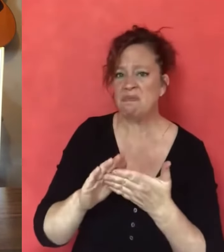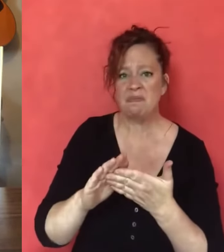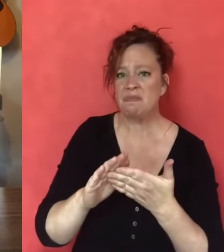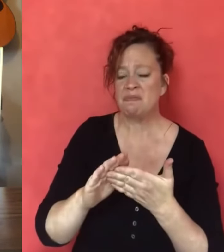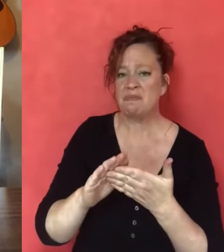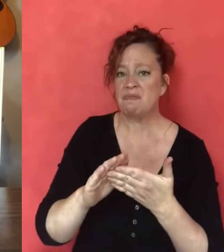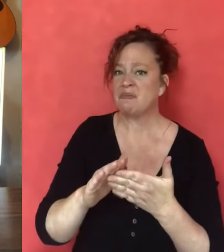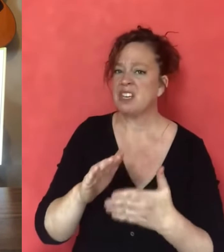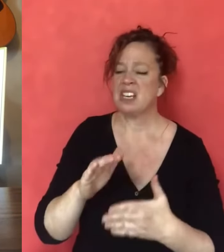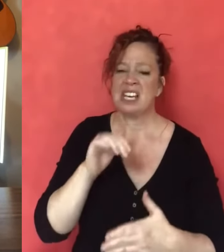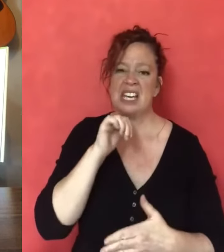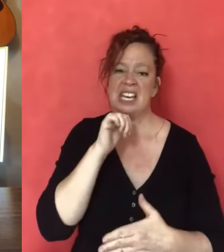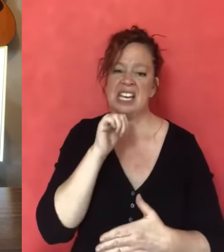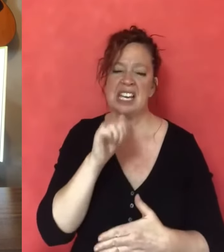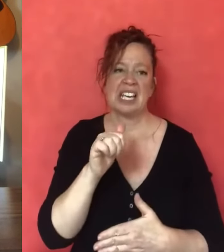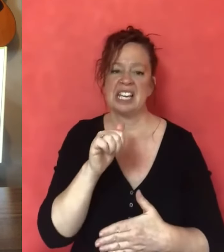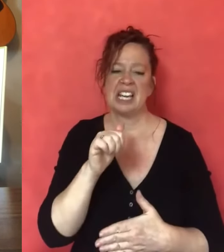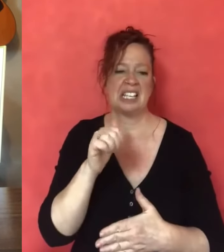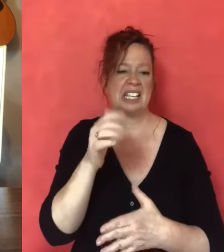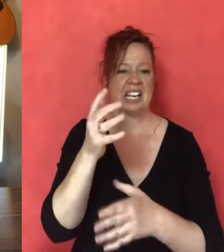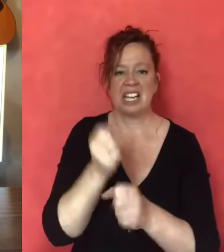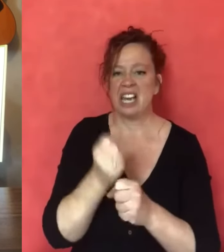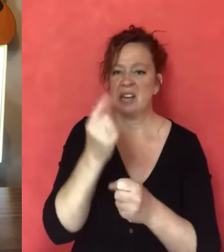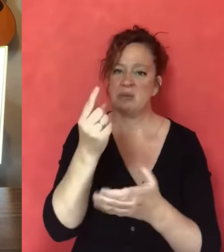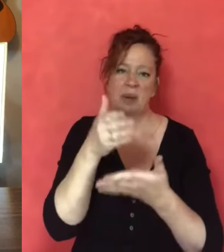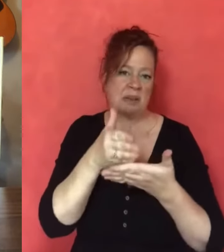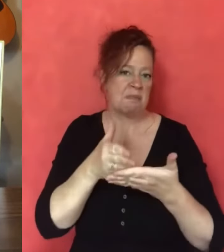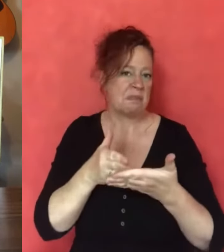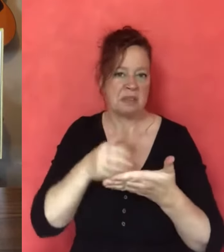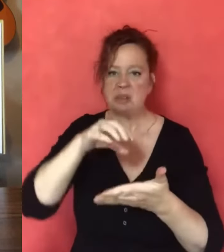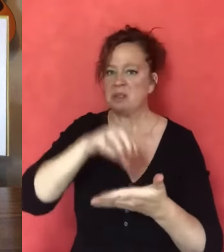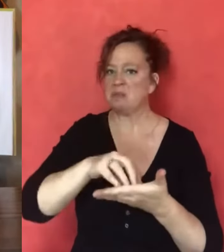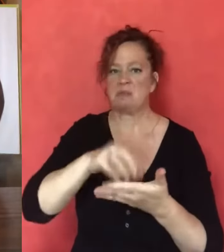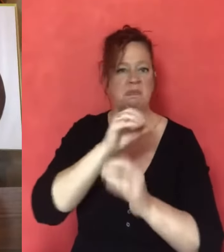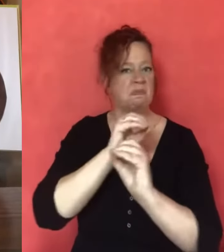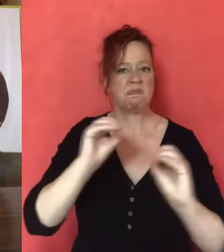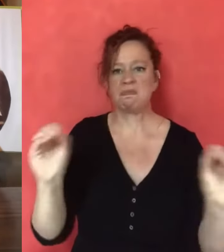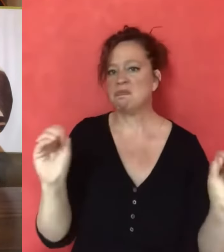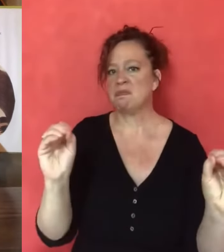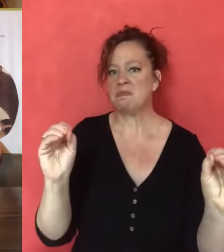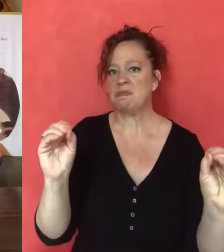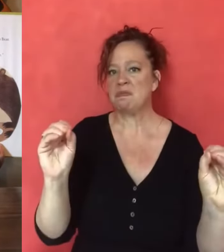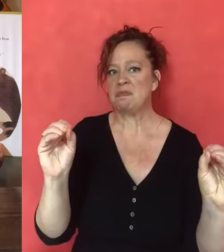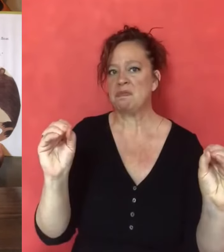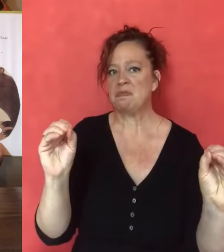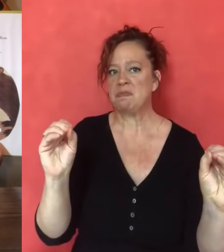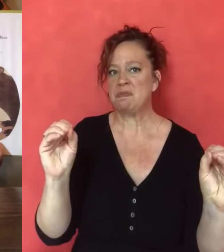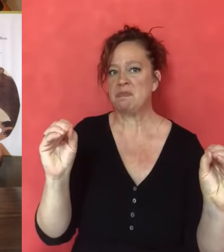It isn't right. It isn't nice. He shouldn't get a single slice.